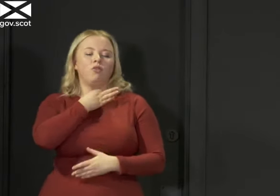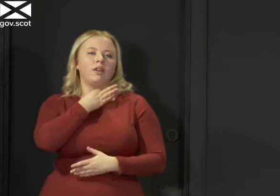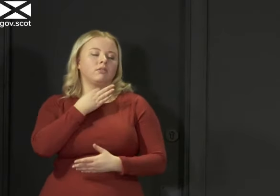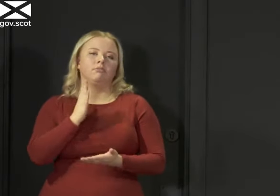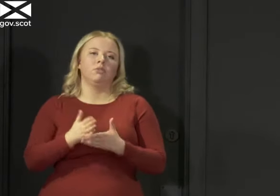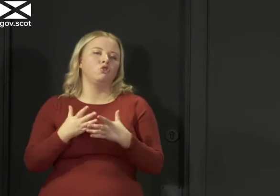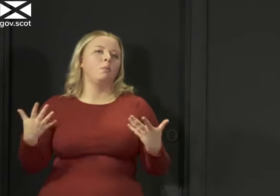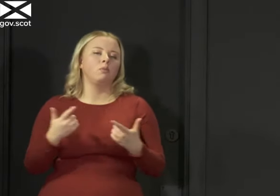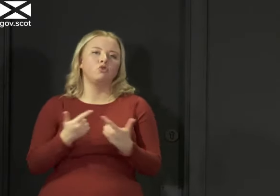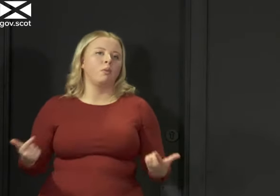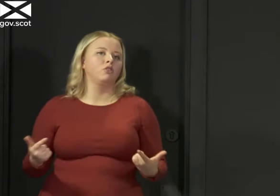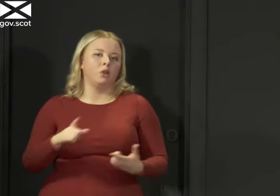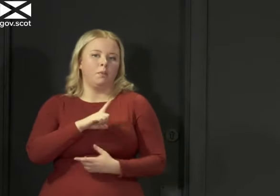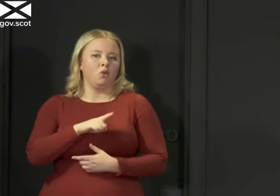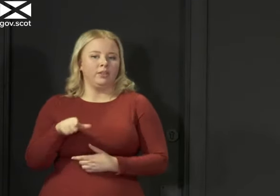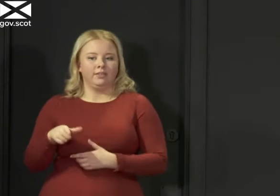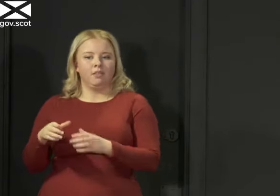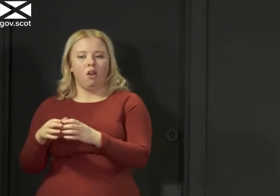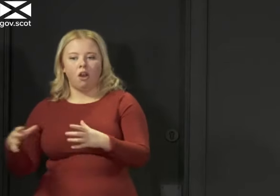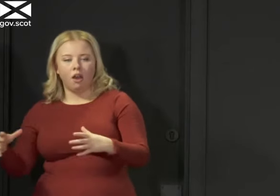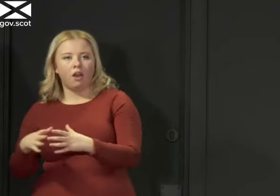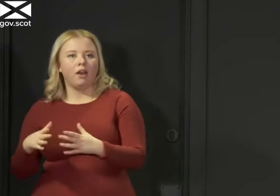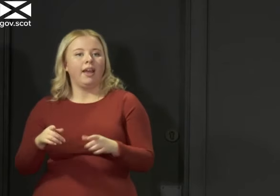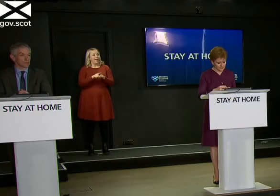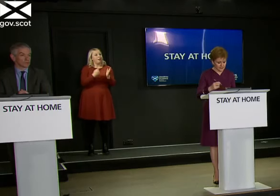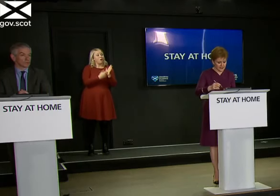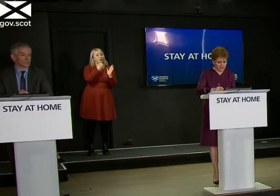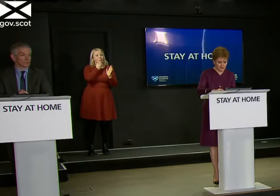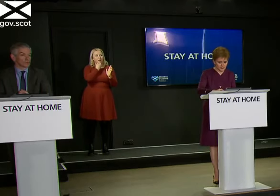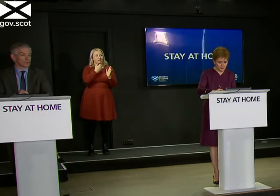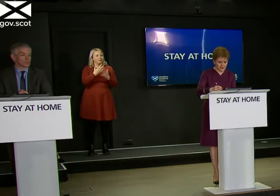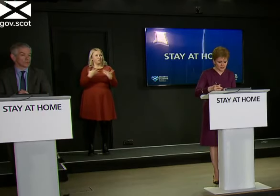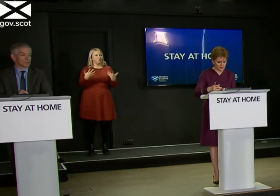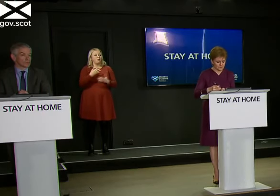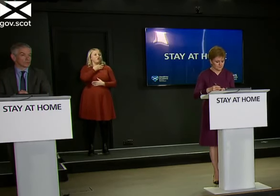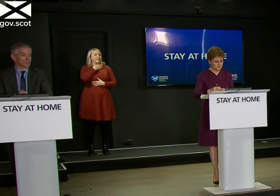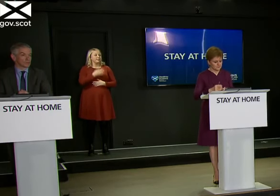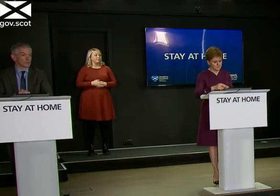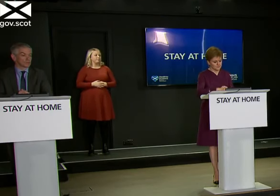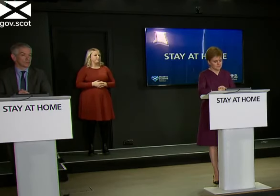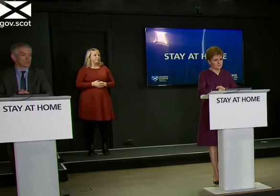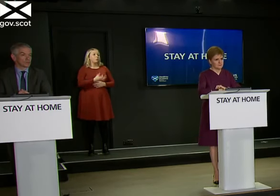great given where both incidents and our number are right now. Andrew Lerman from the National.